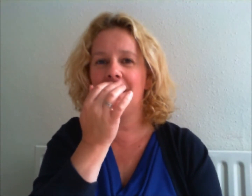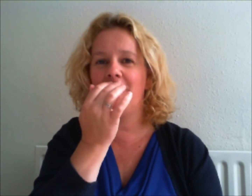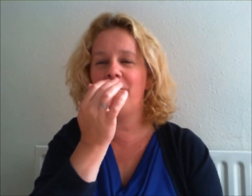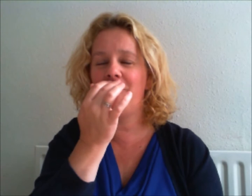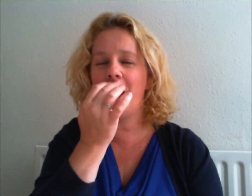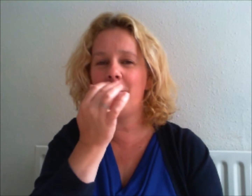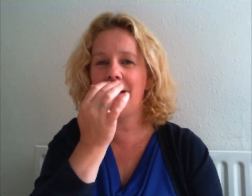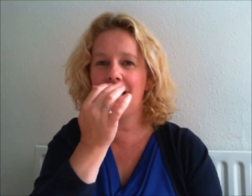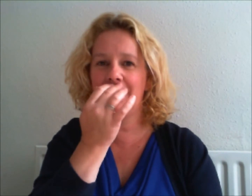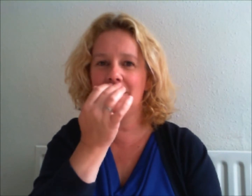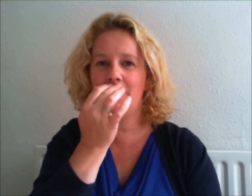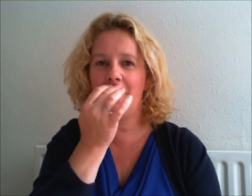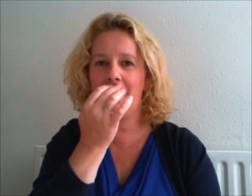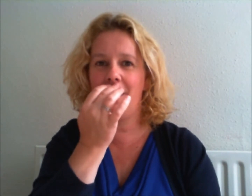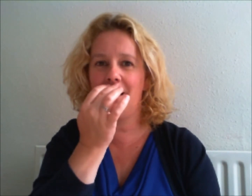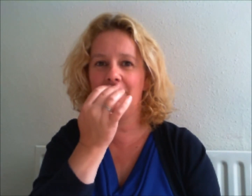flowing into my life.